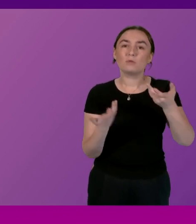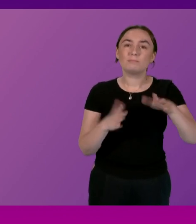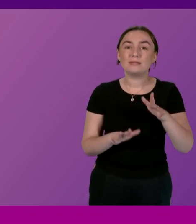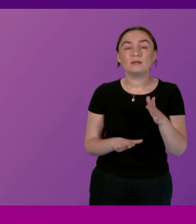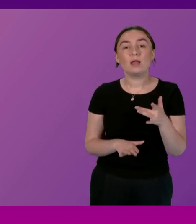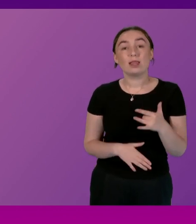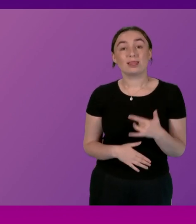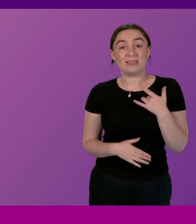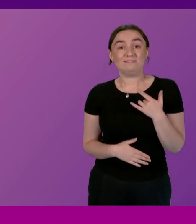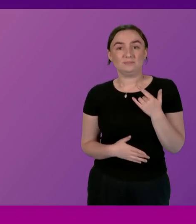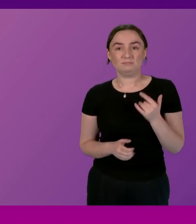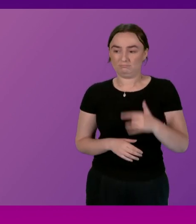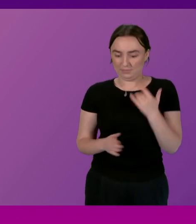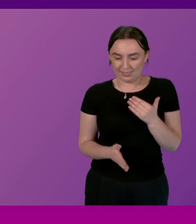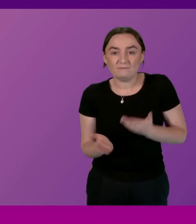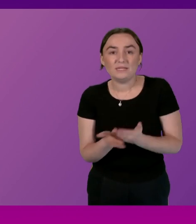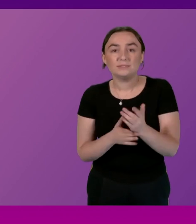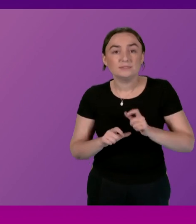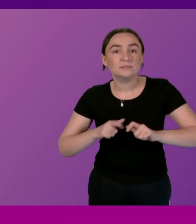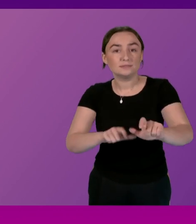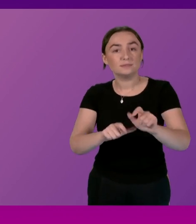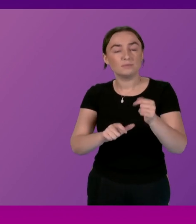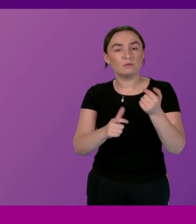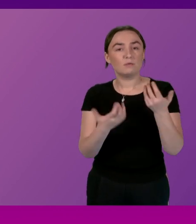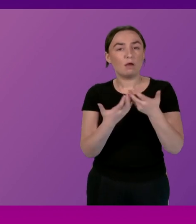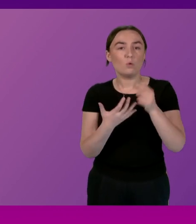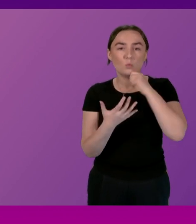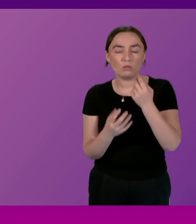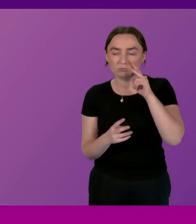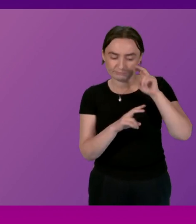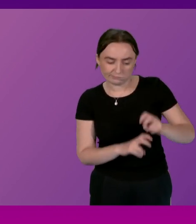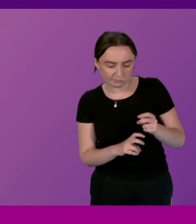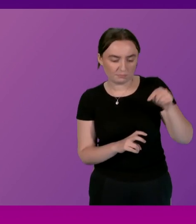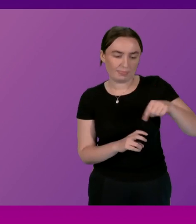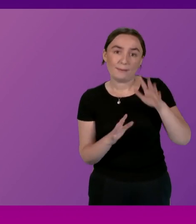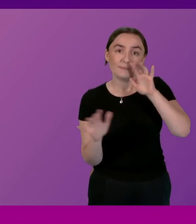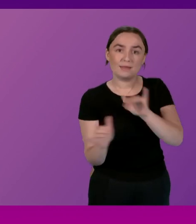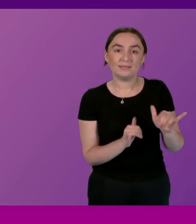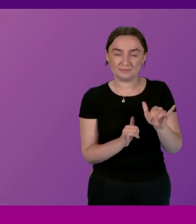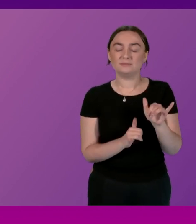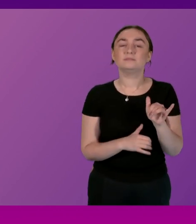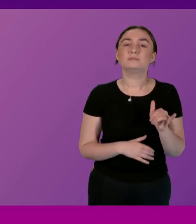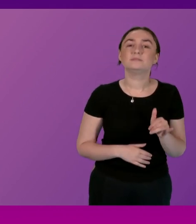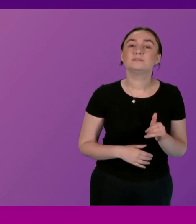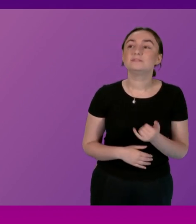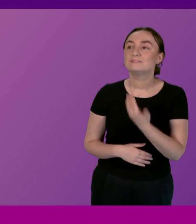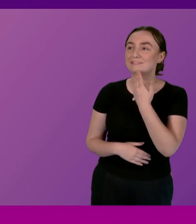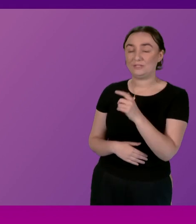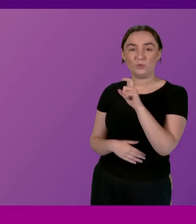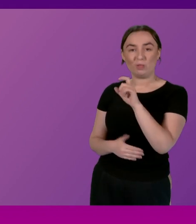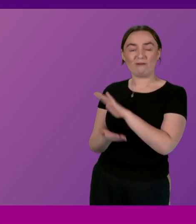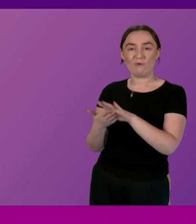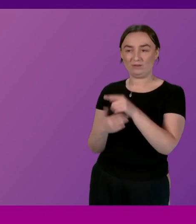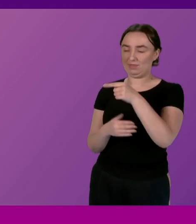will be included in the development and the evaluation of the pilot first minister can I thank Claire Hockey for an exceptionally important